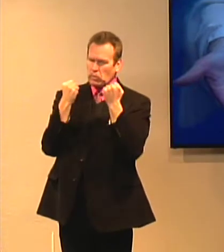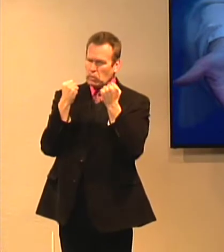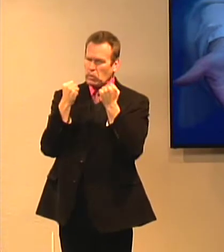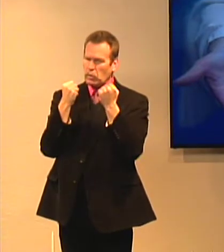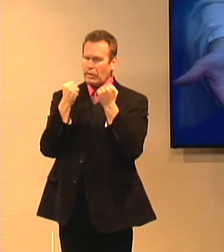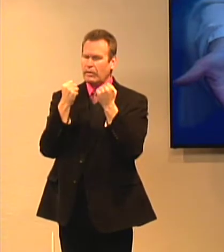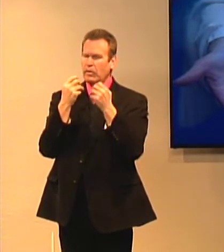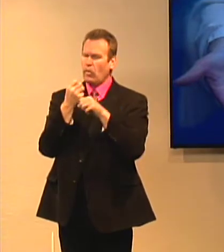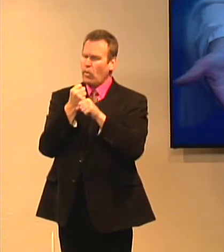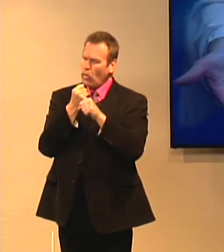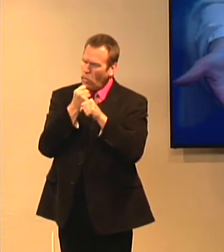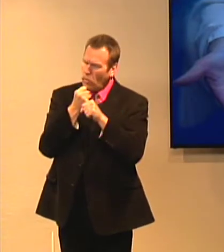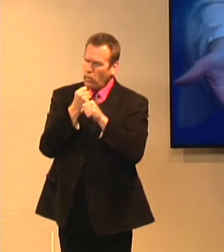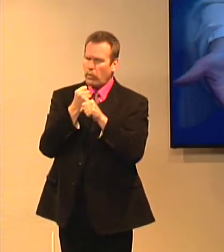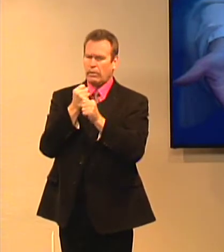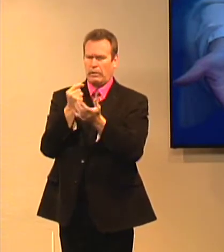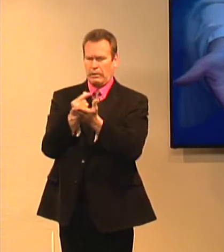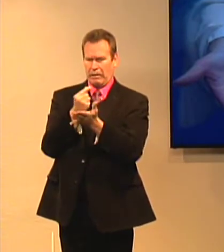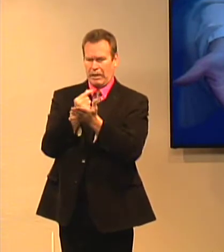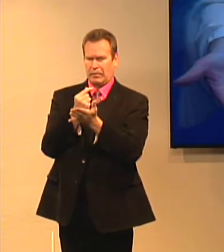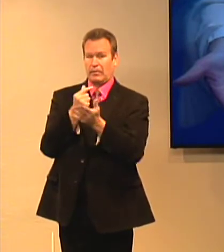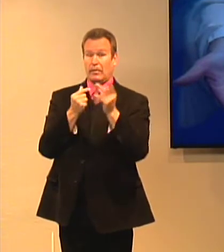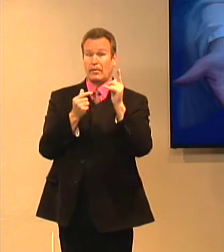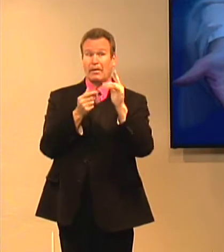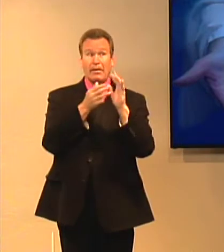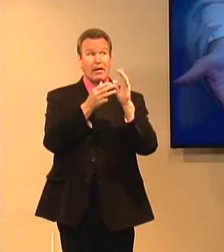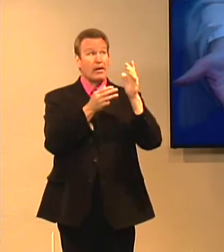This is something that we must stand strong and that we must hold fast to.